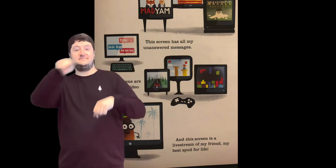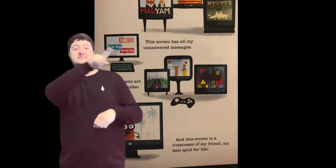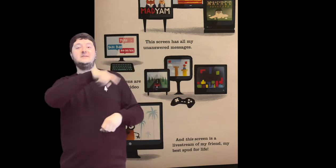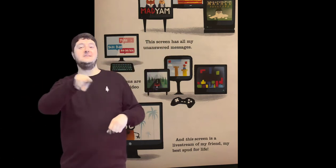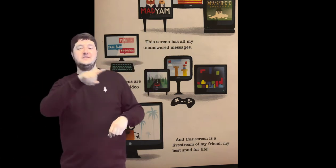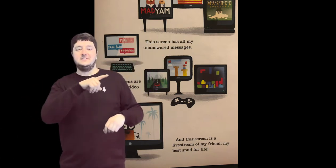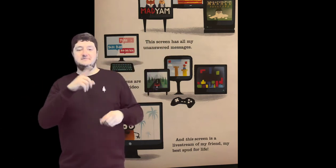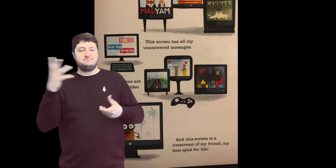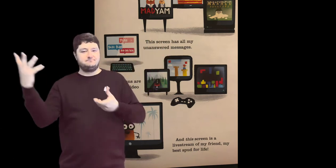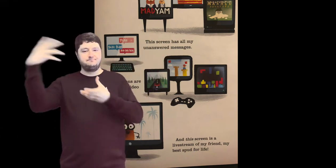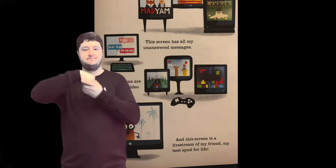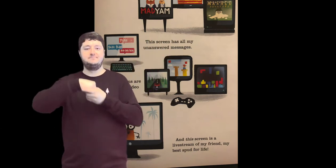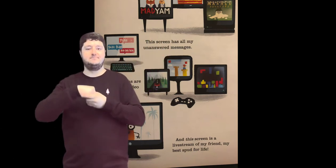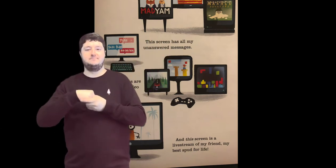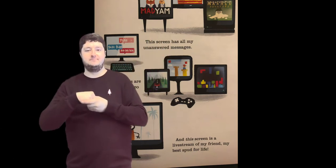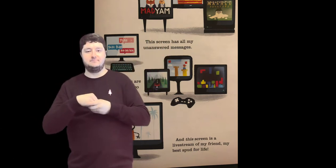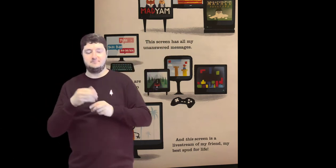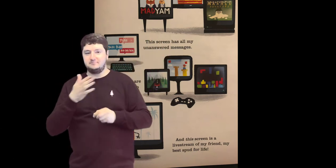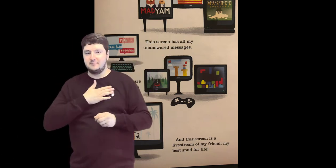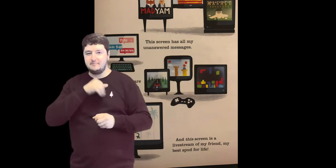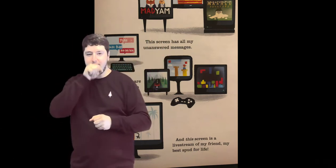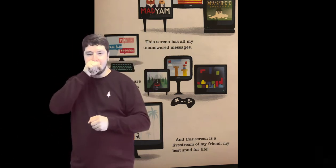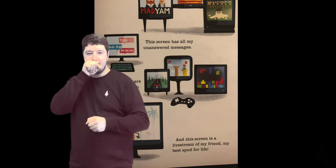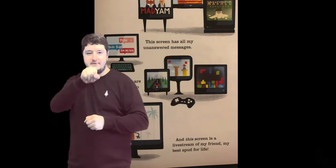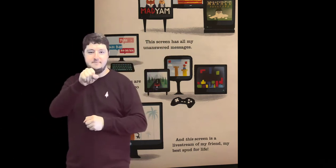These screens feature my favorite shows